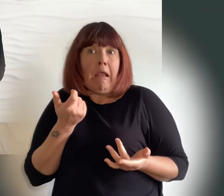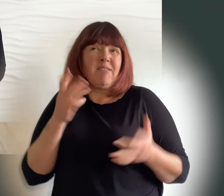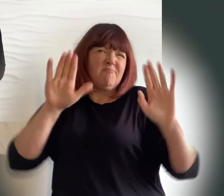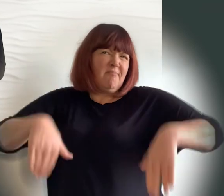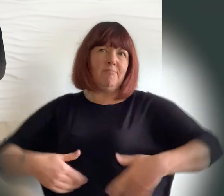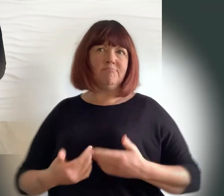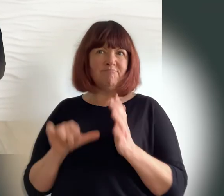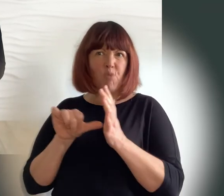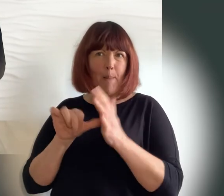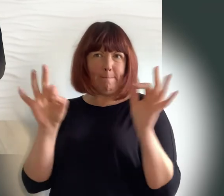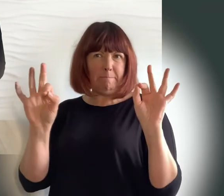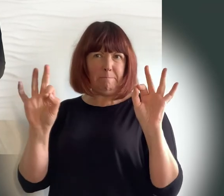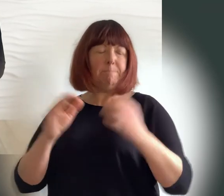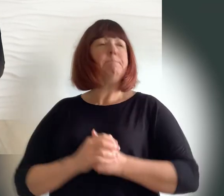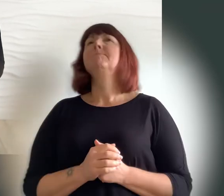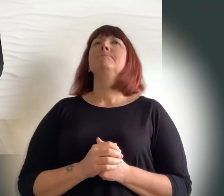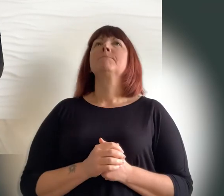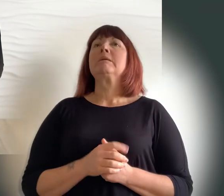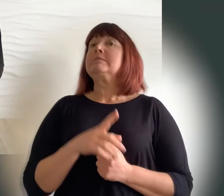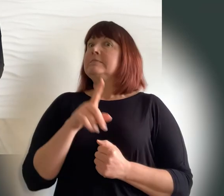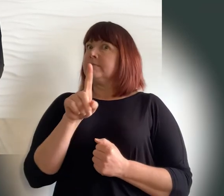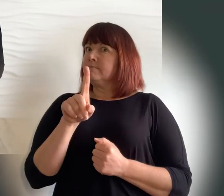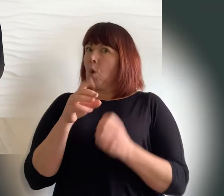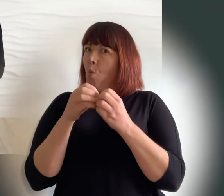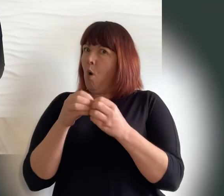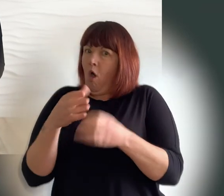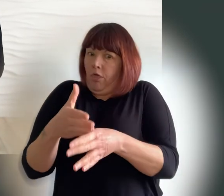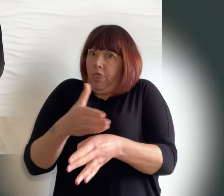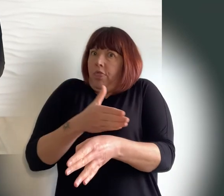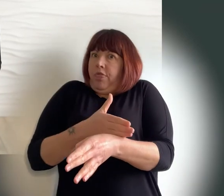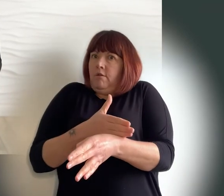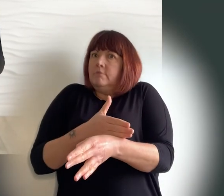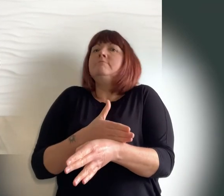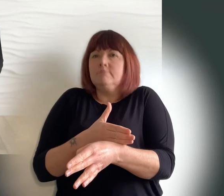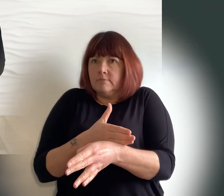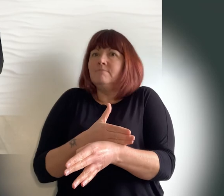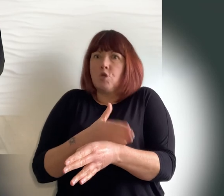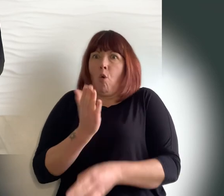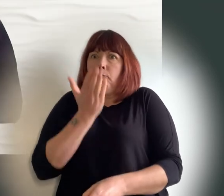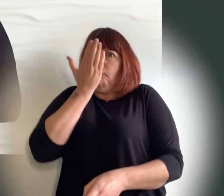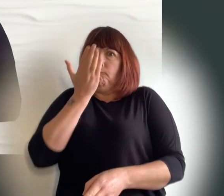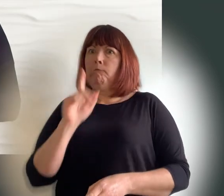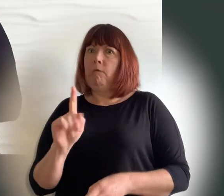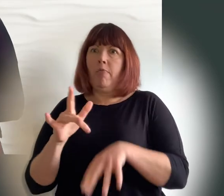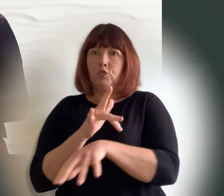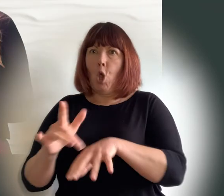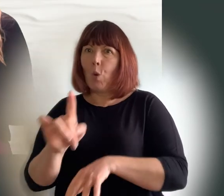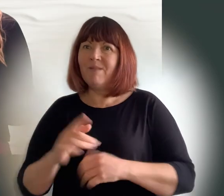is worth taking the time to practice setting up before the day of your show to avoid a last-minute panic especially if your chosen show